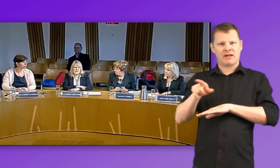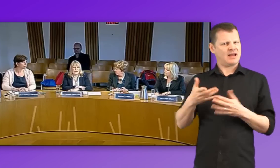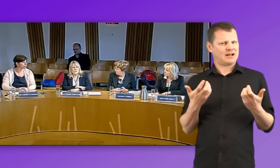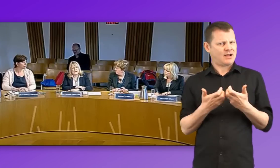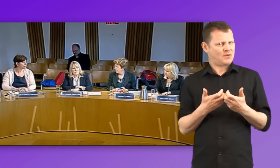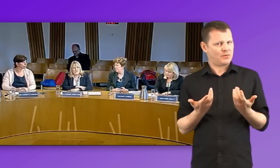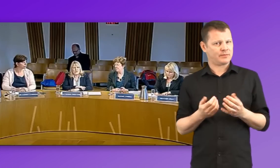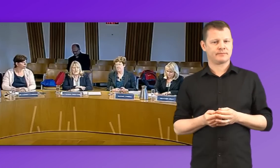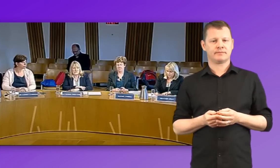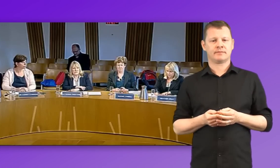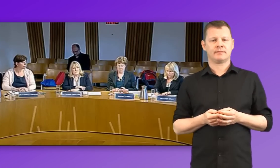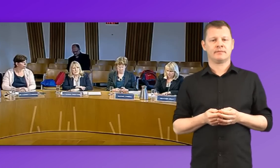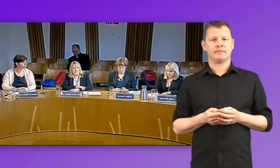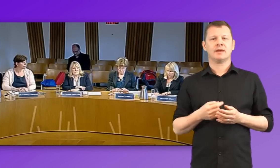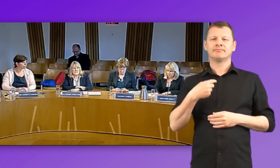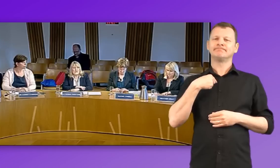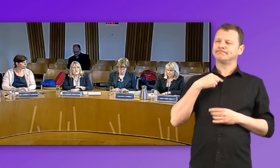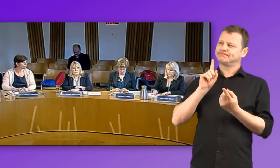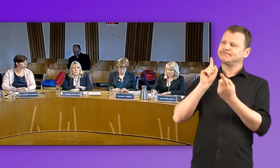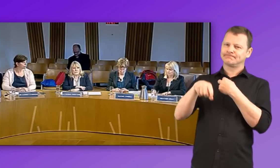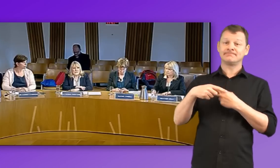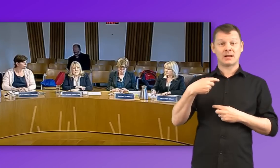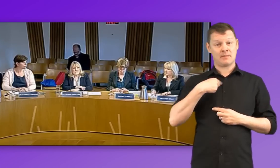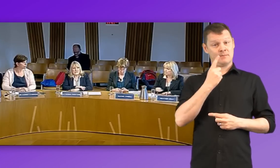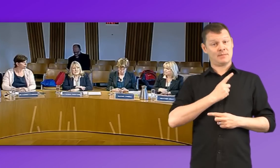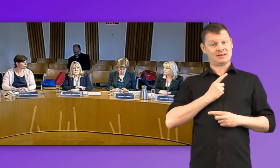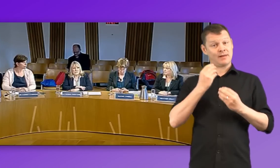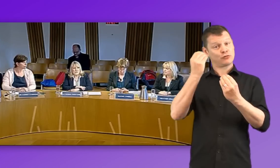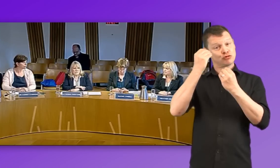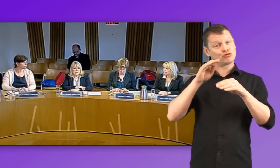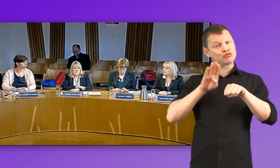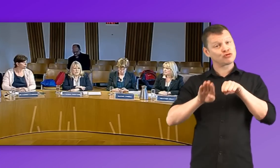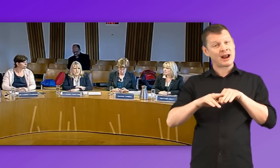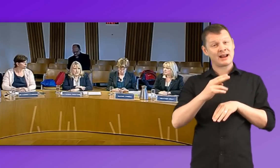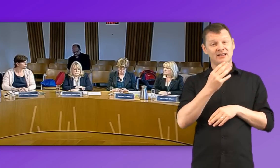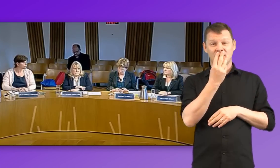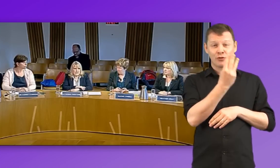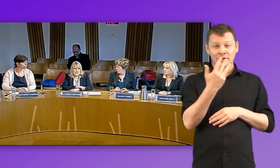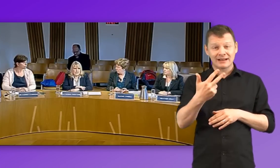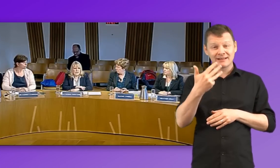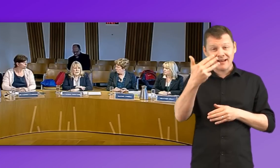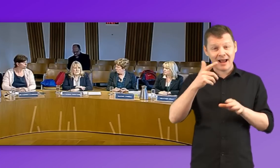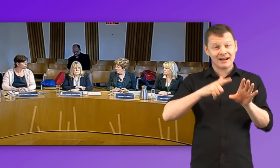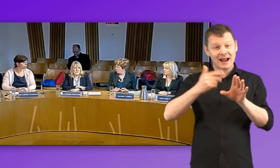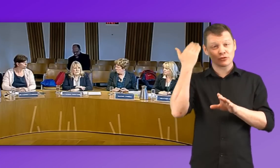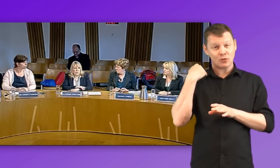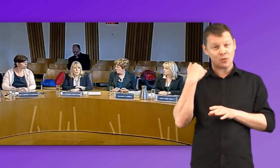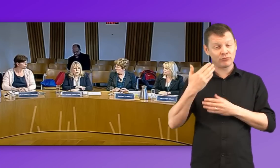I trained 39 years ago, and at that time the government had ring-fenced funding, and it meant that all